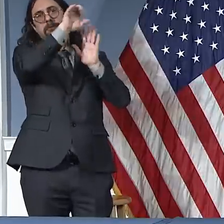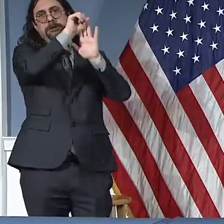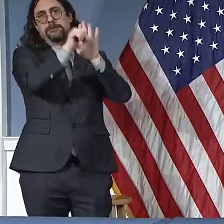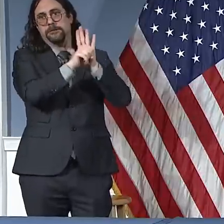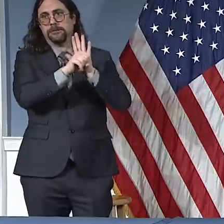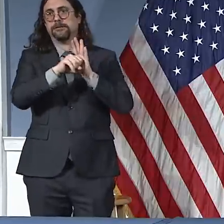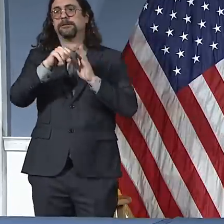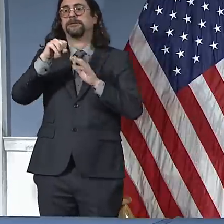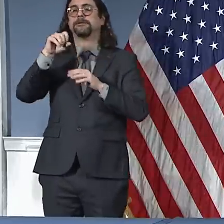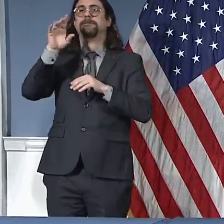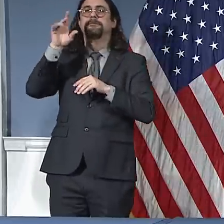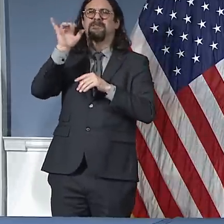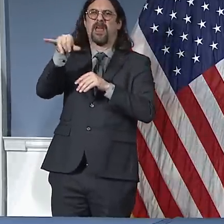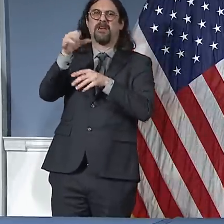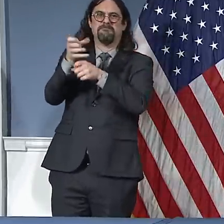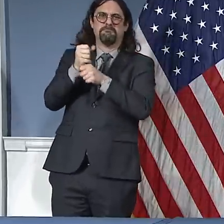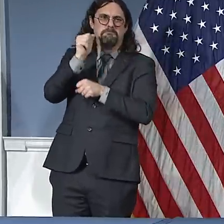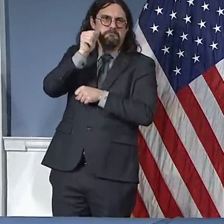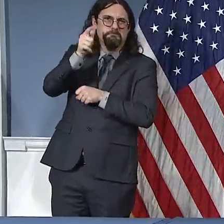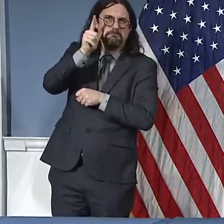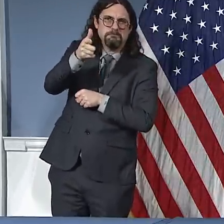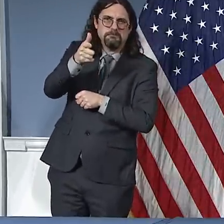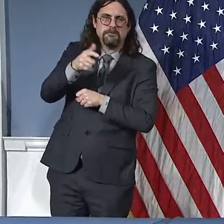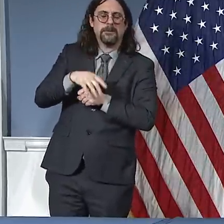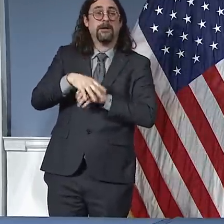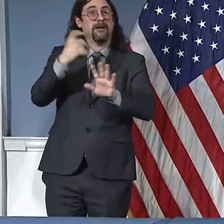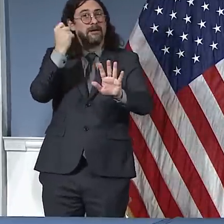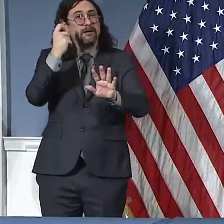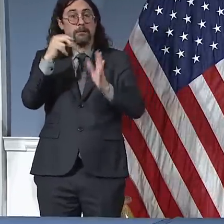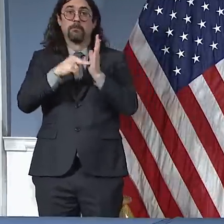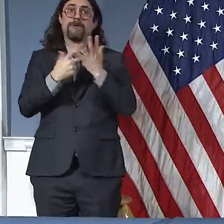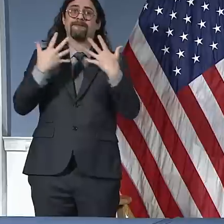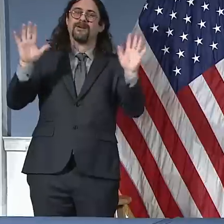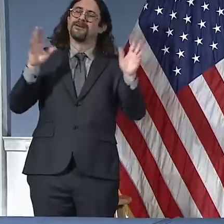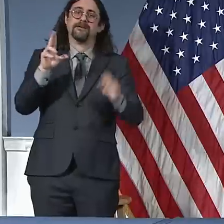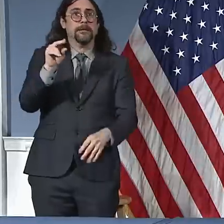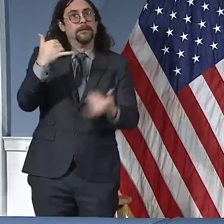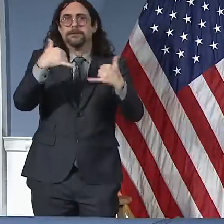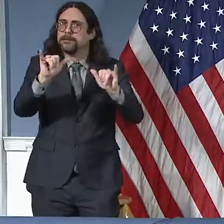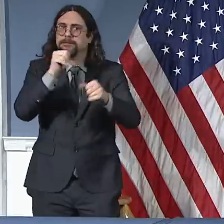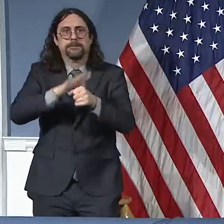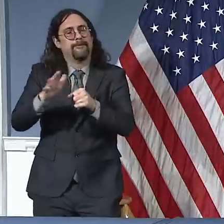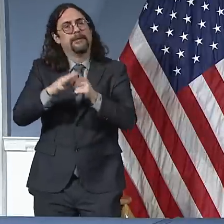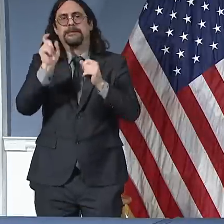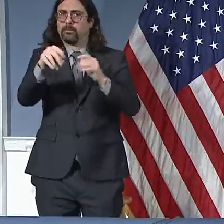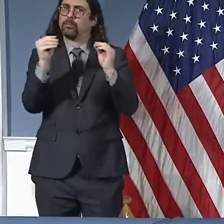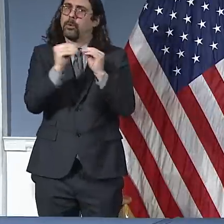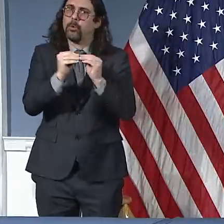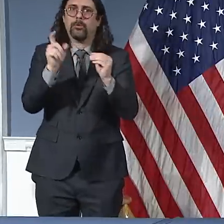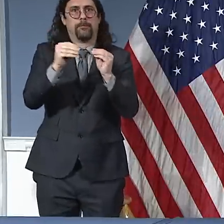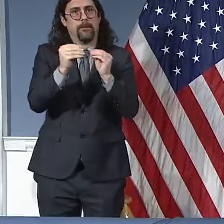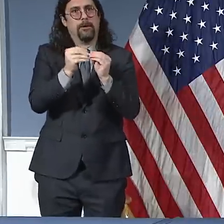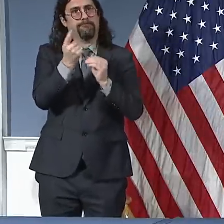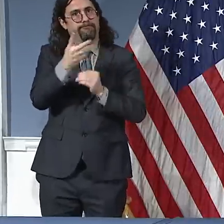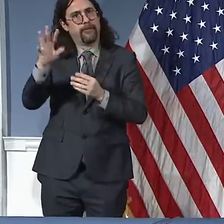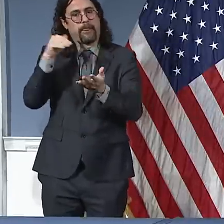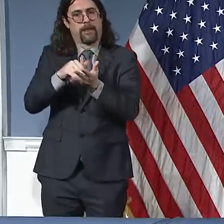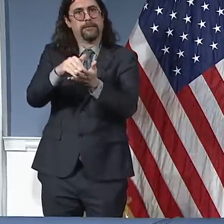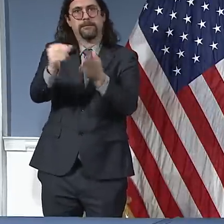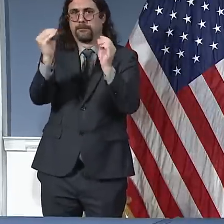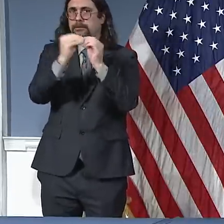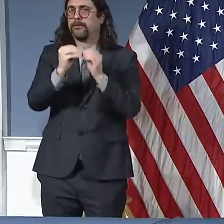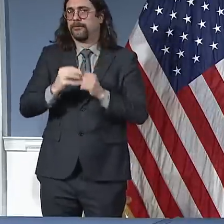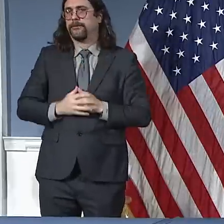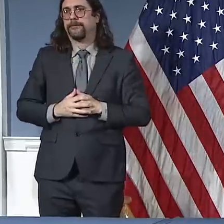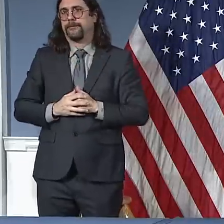disease is growing. The human impact. The fact that we could lose a life in minutes if there's not a ventilator. Even